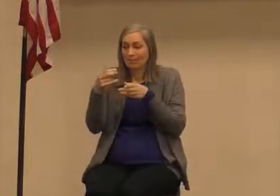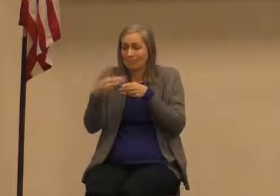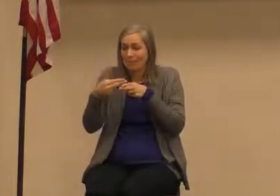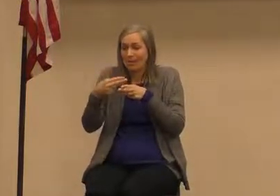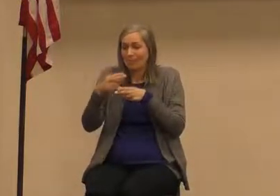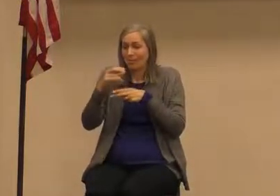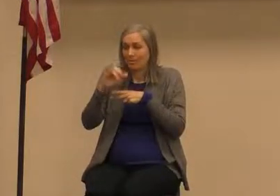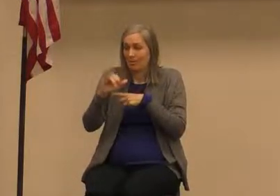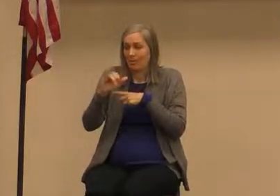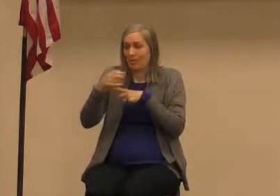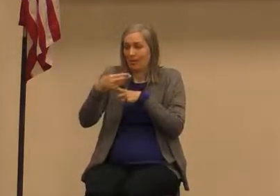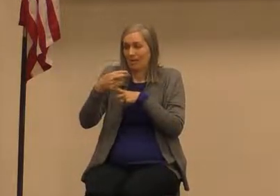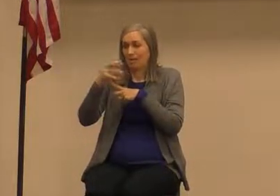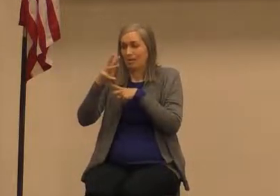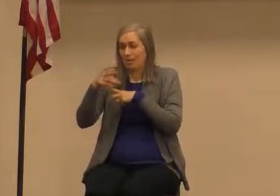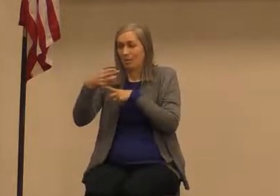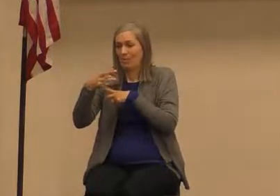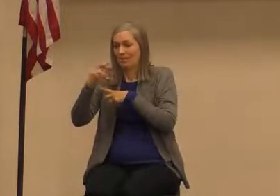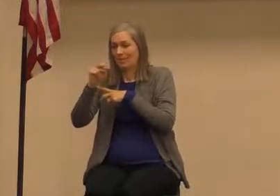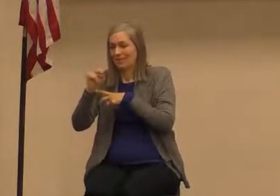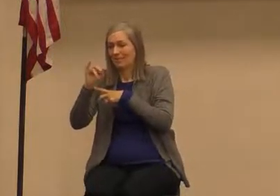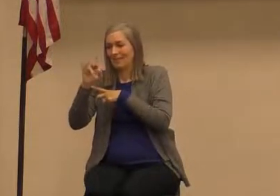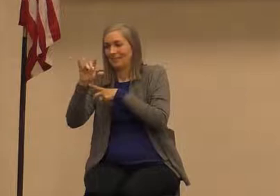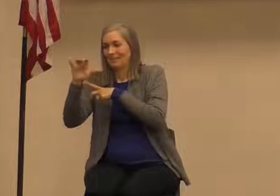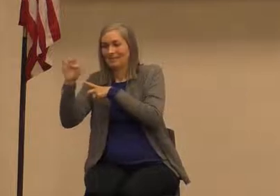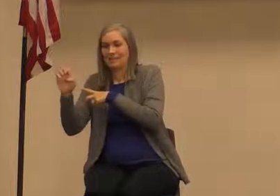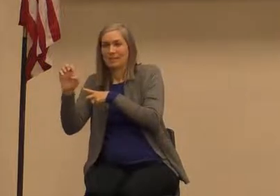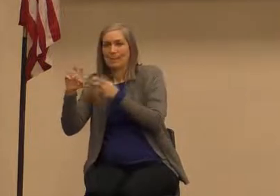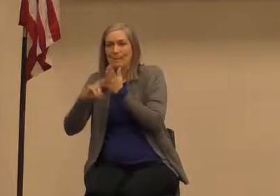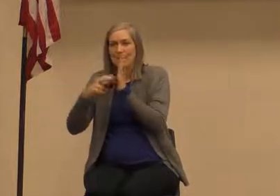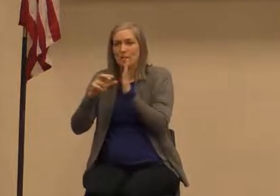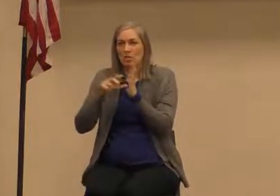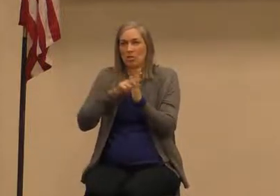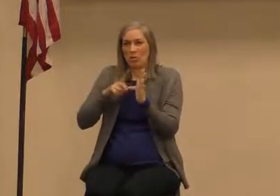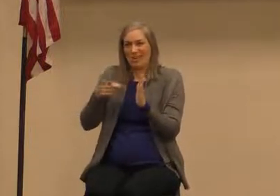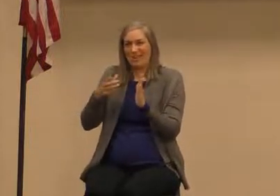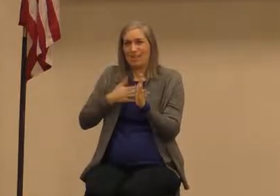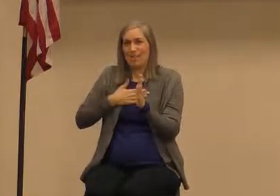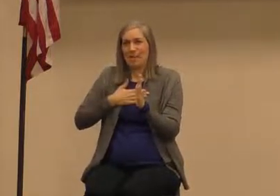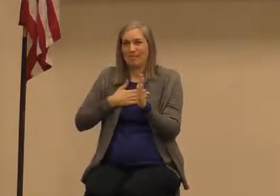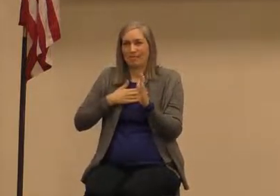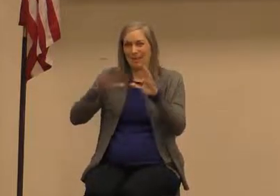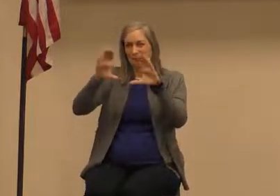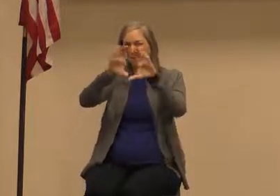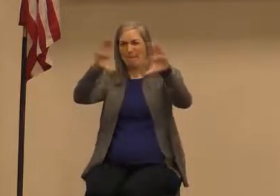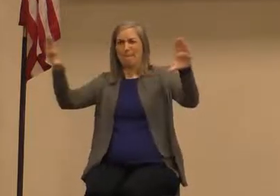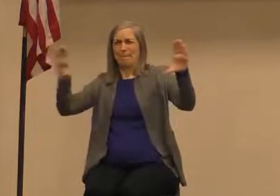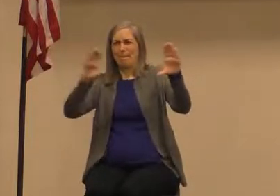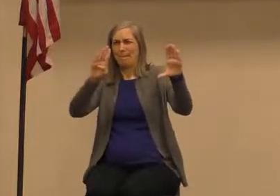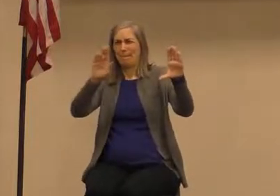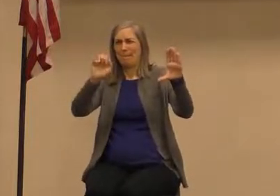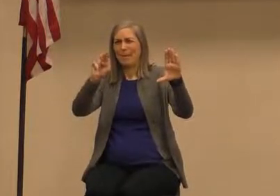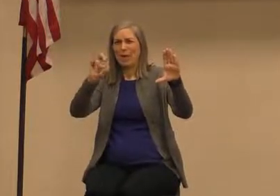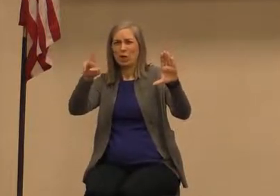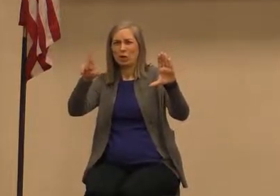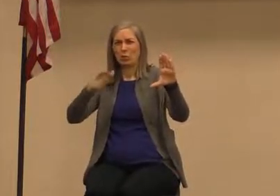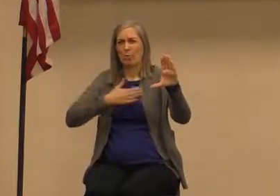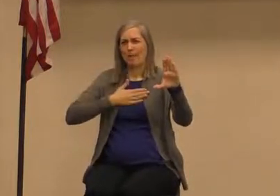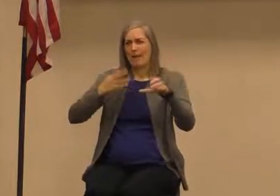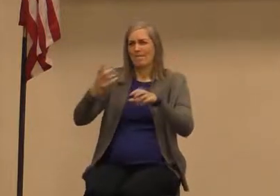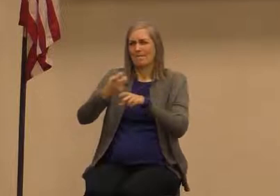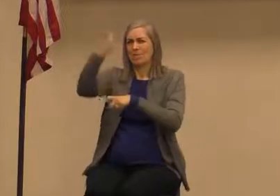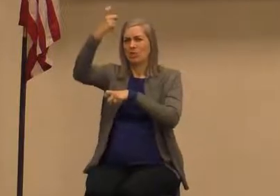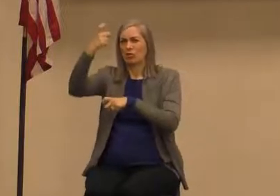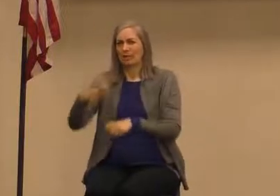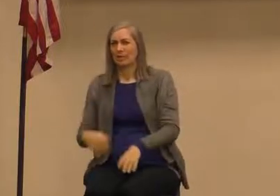the Lord is my victory he is my banner Yahweh mekodeshkem I don't know if that's how you say it I don't know Hebrew very well by the